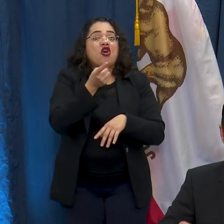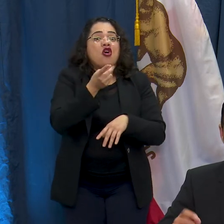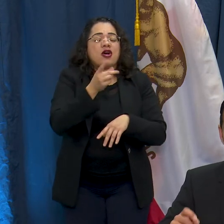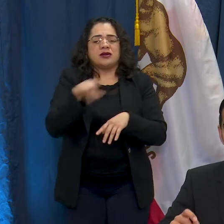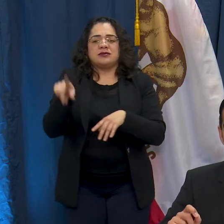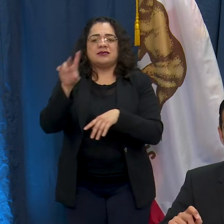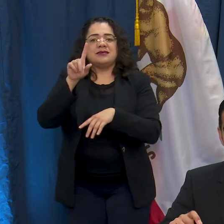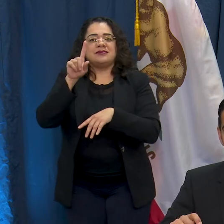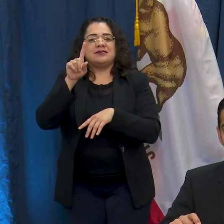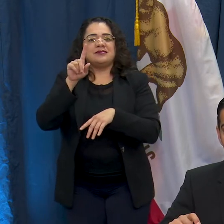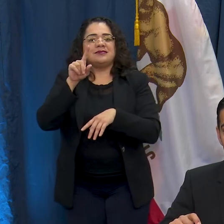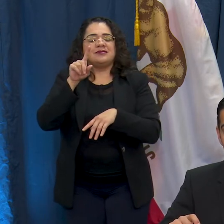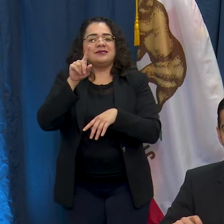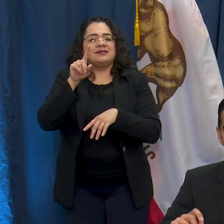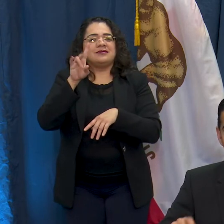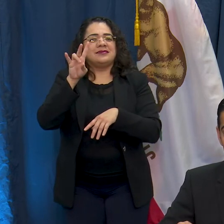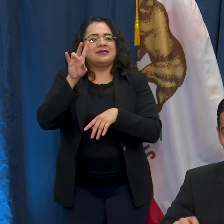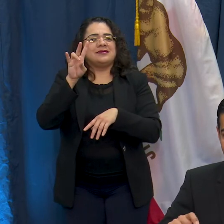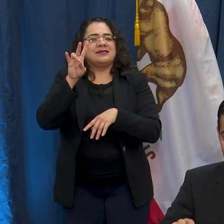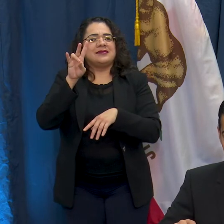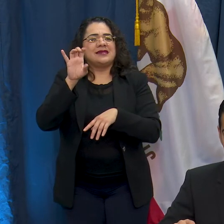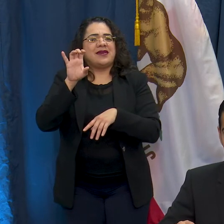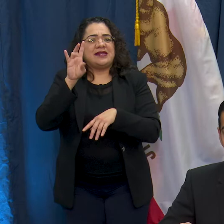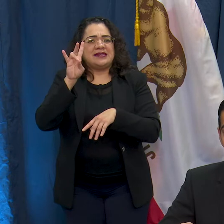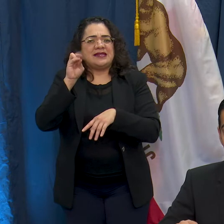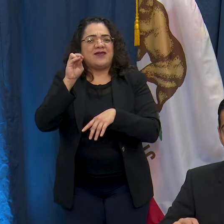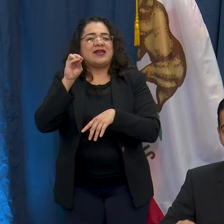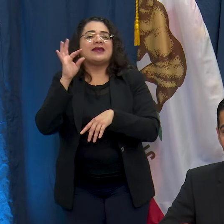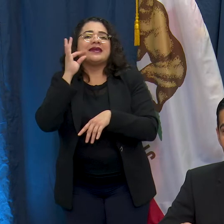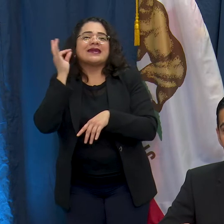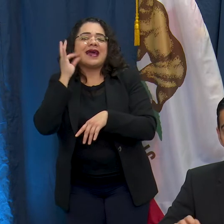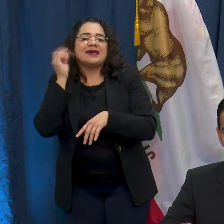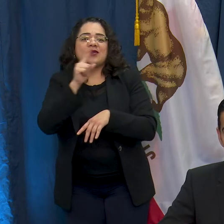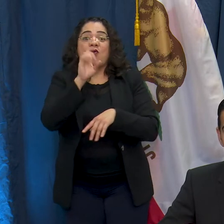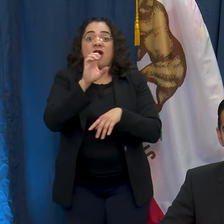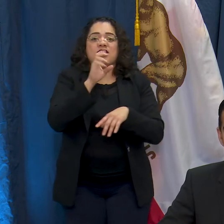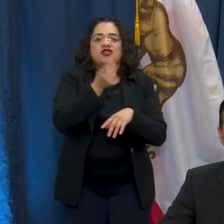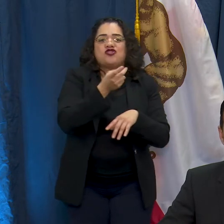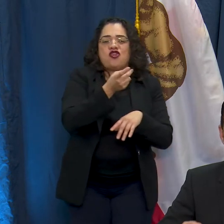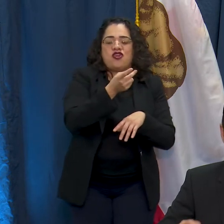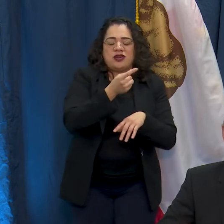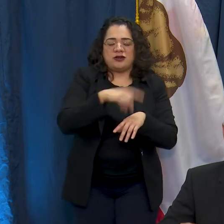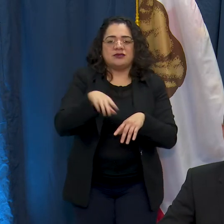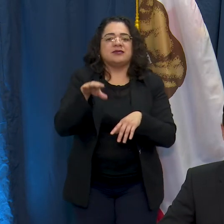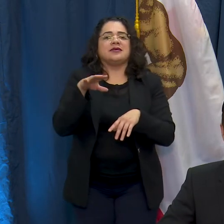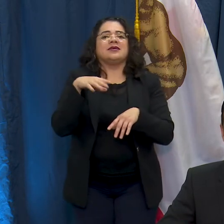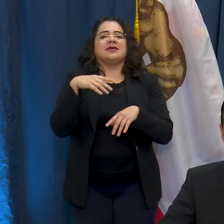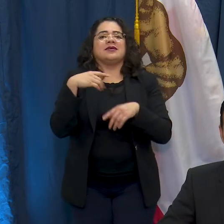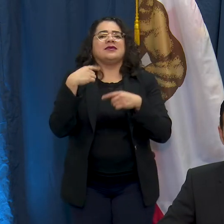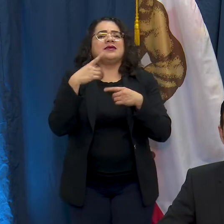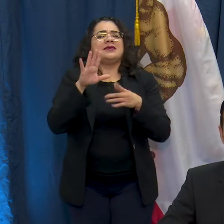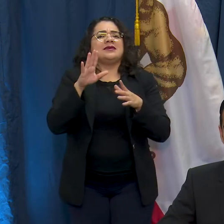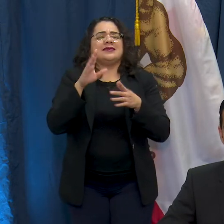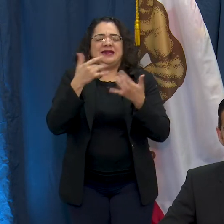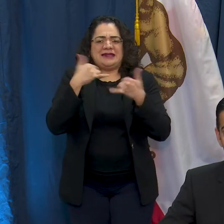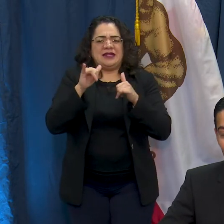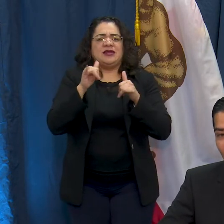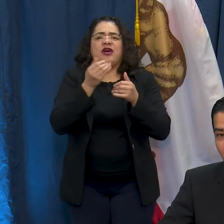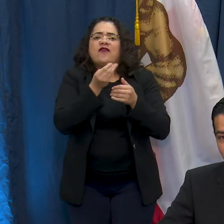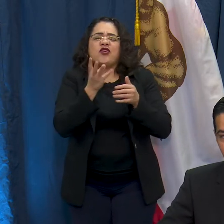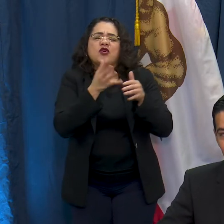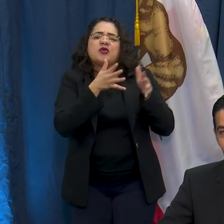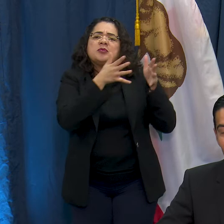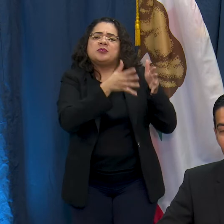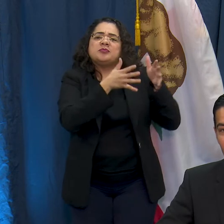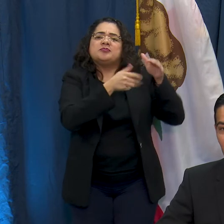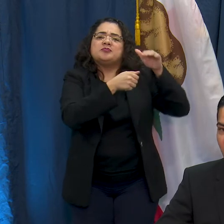just since March 13th. We have still a few dogs and cats at the shelter but it's